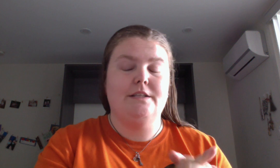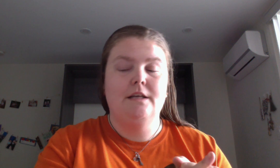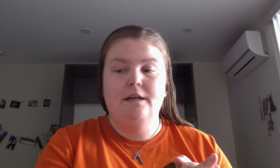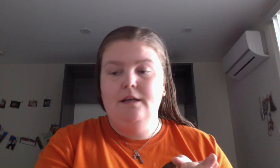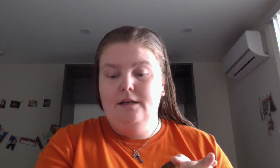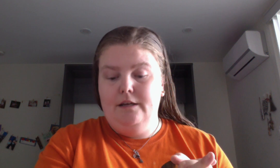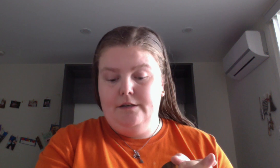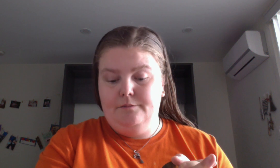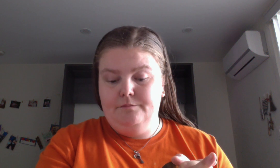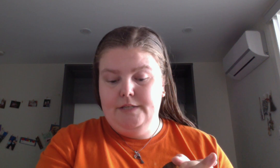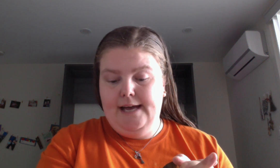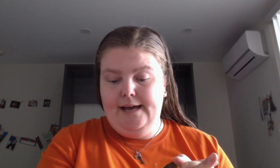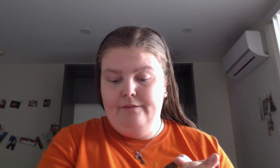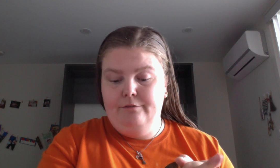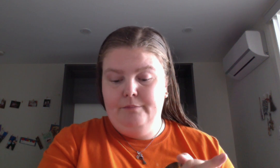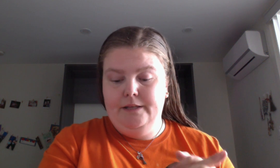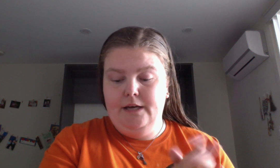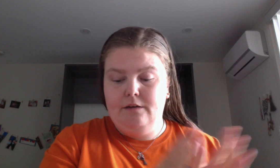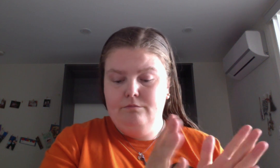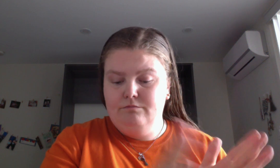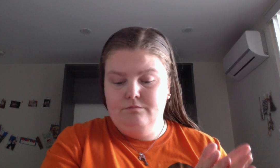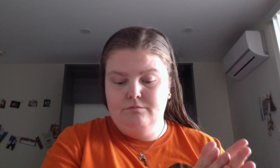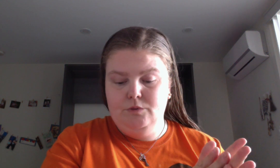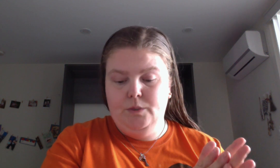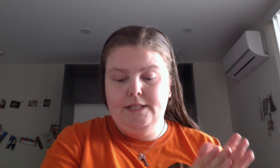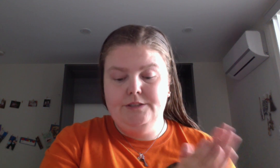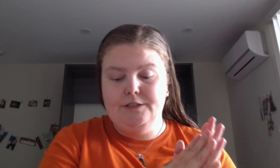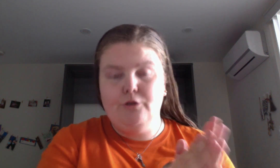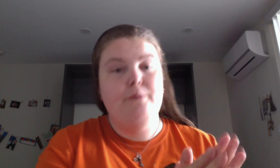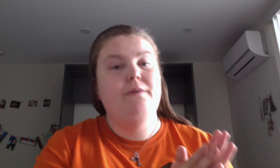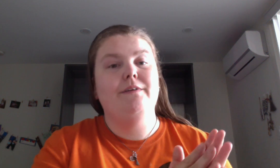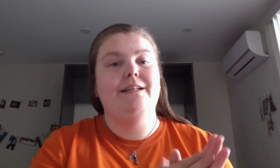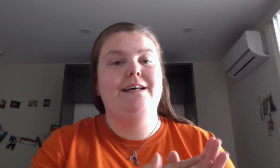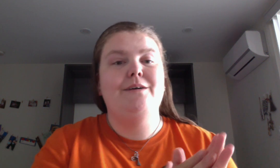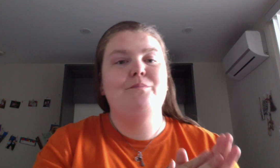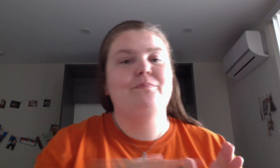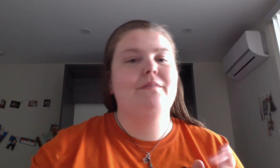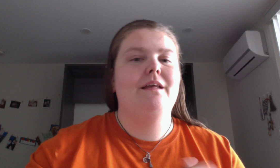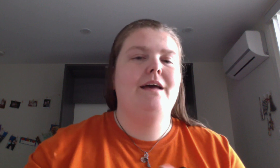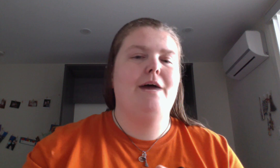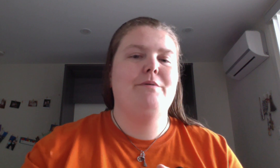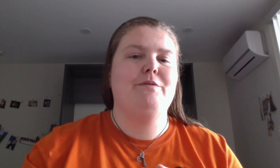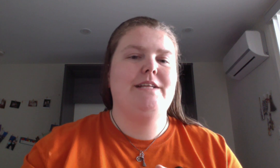to have but yeah Twinning's Creamy Vanilla happy readings